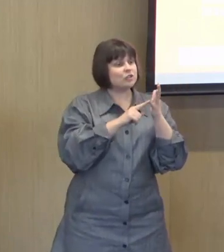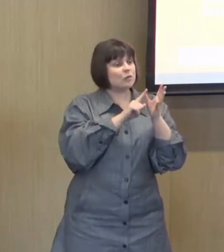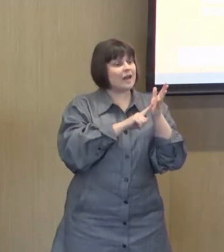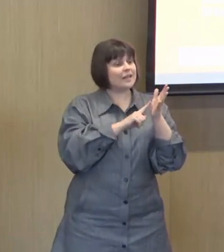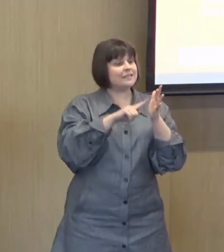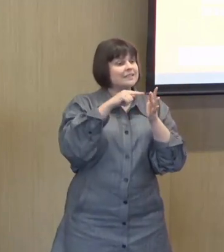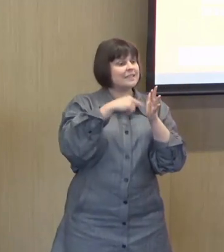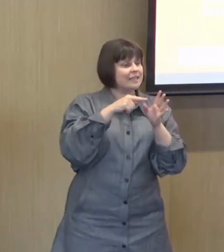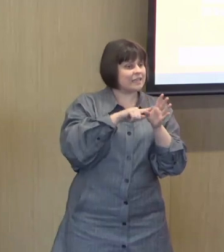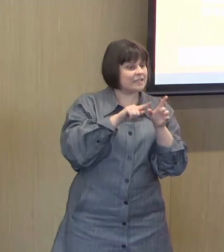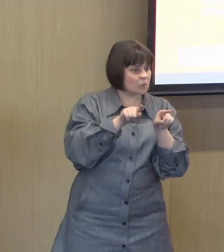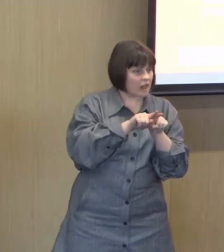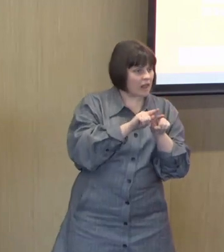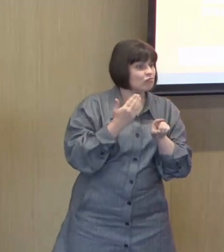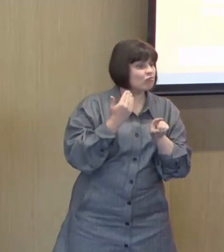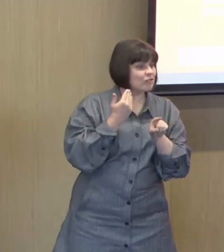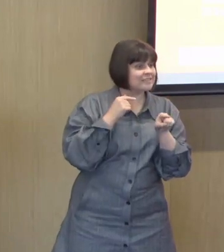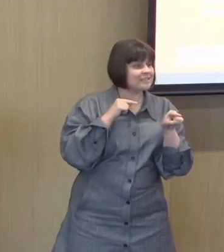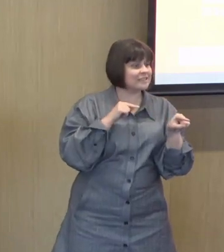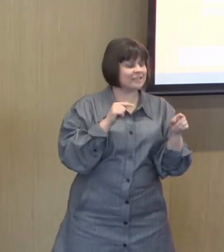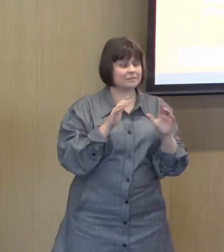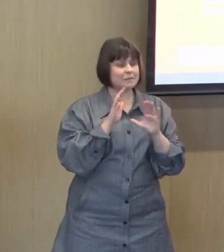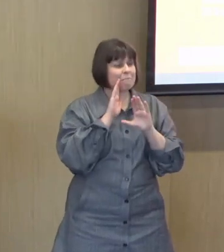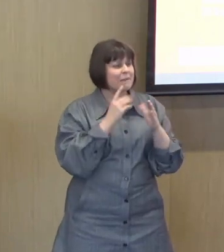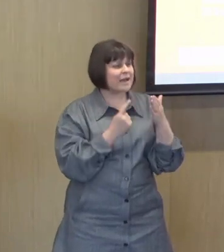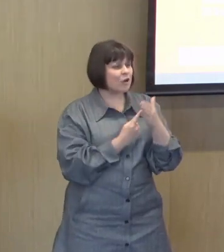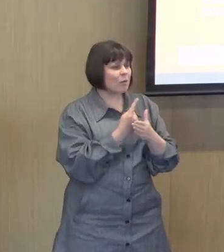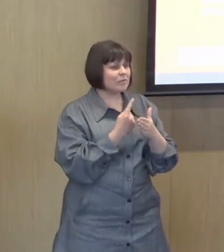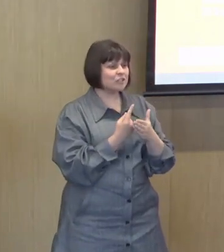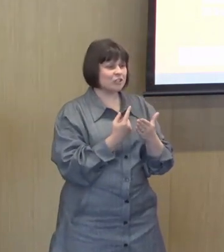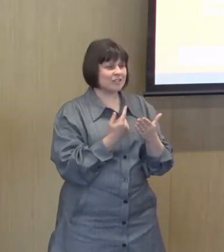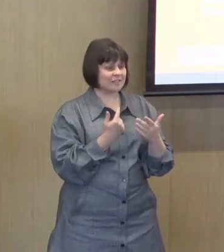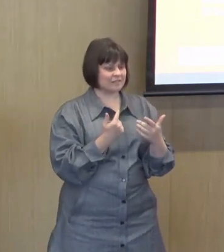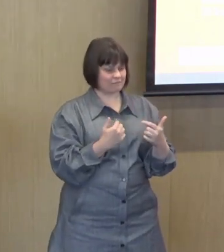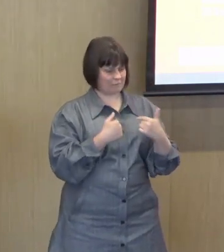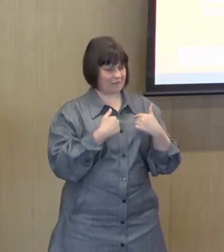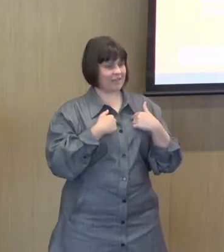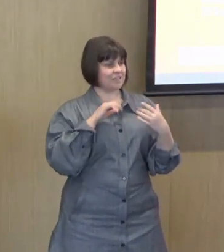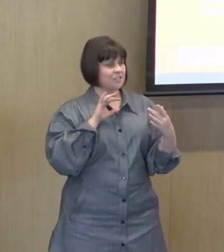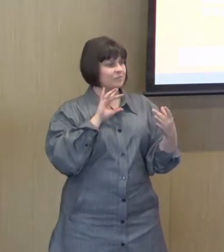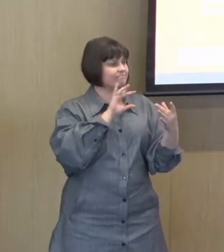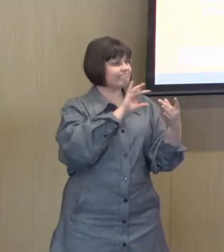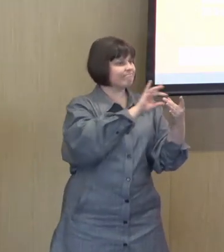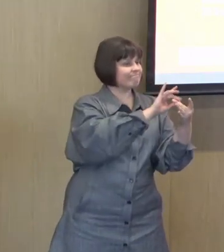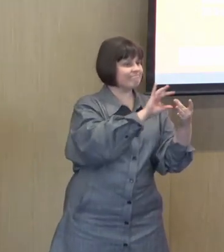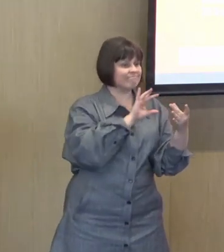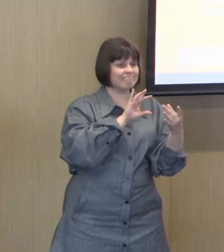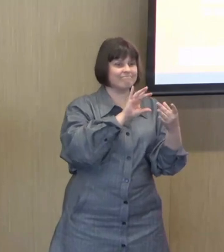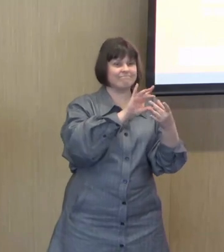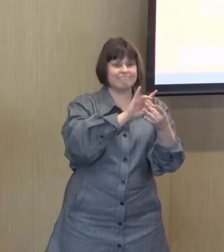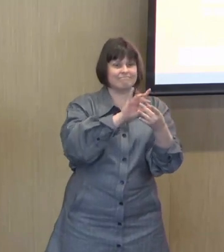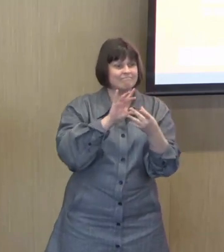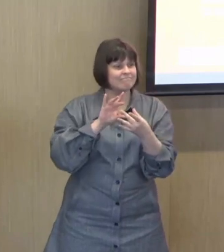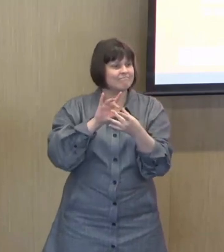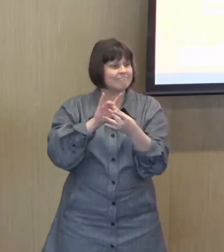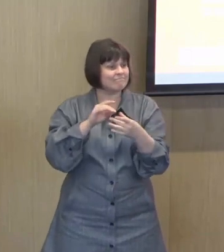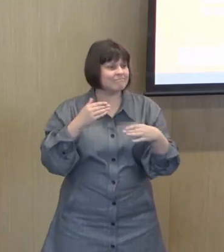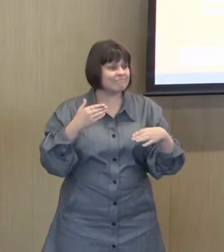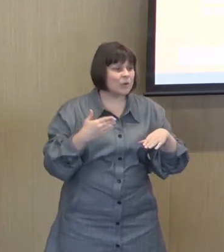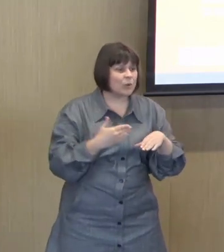But more recently, there have been these amazing opportunities to reconnect with working and bridging my own work in